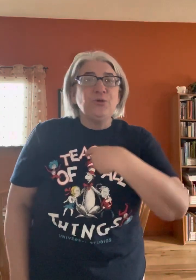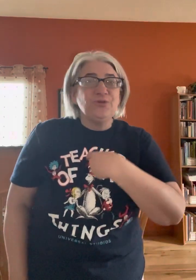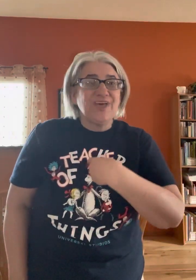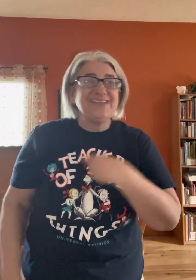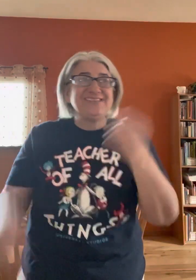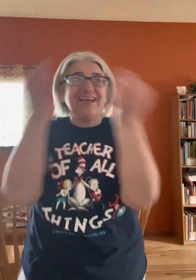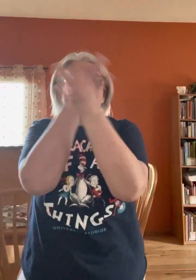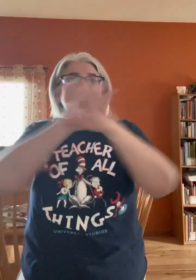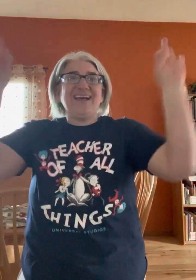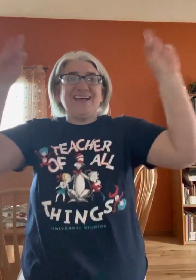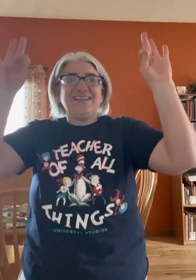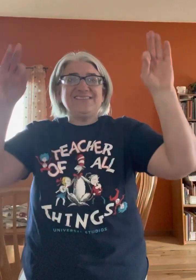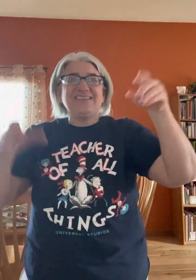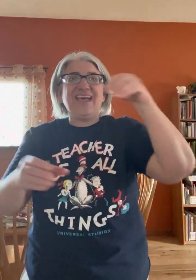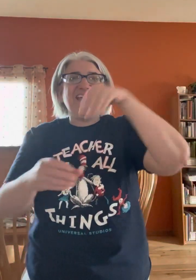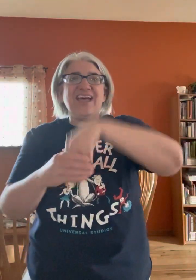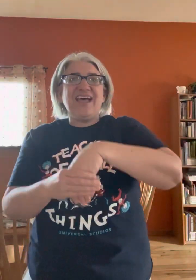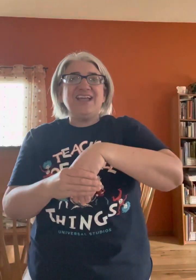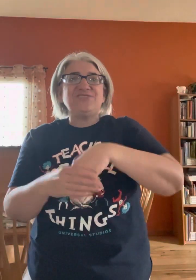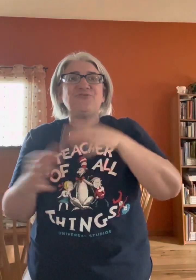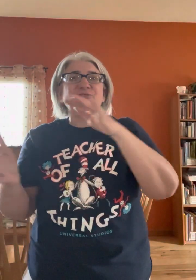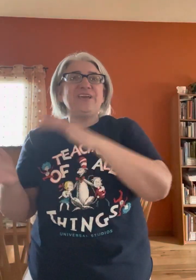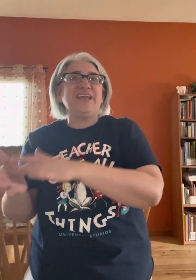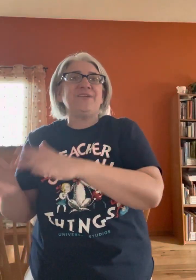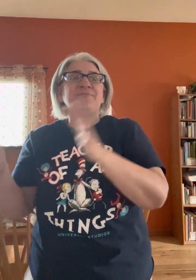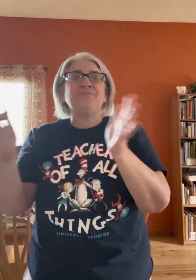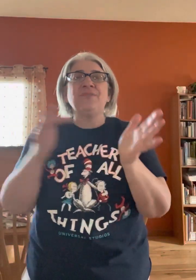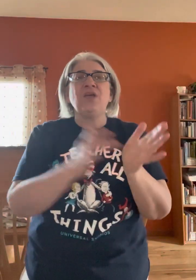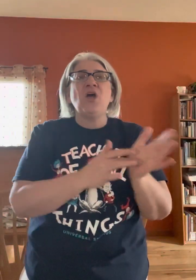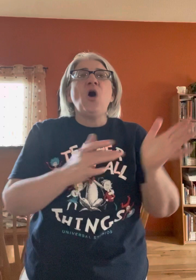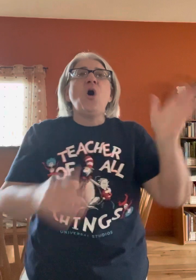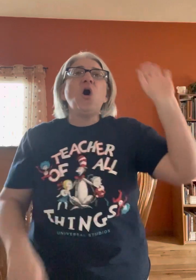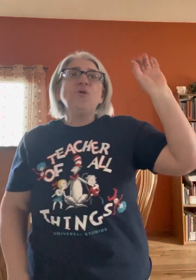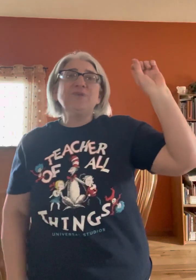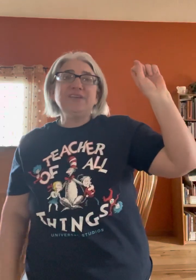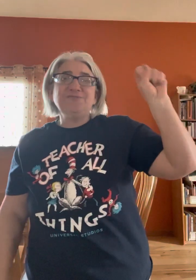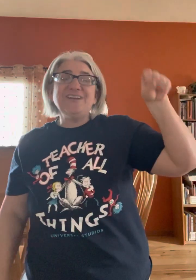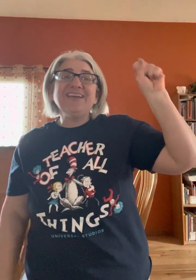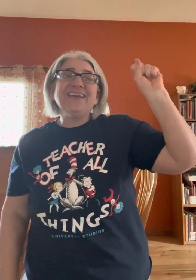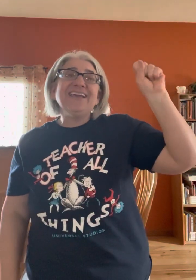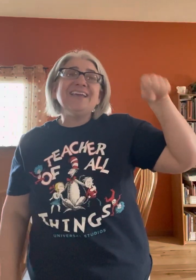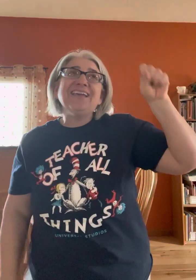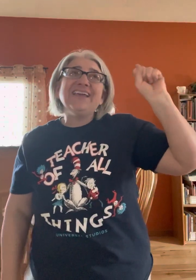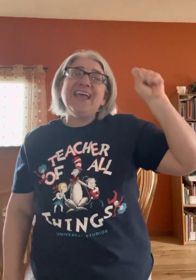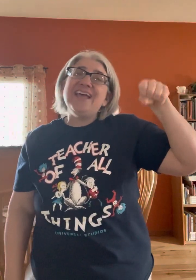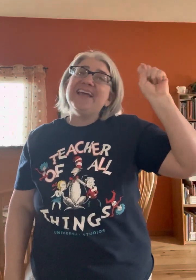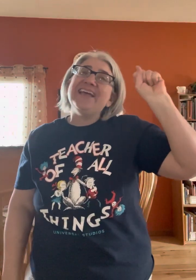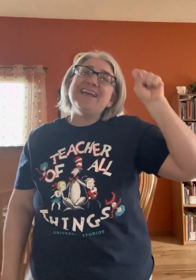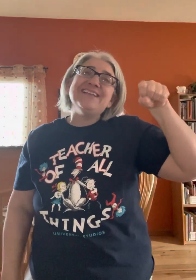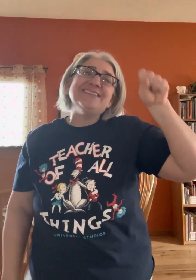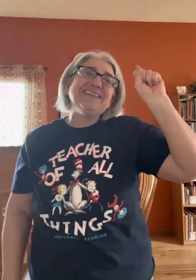Who the sun sets free. Always free indeed.